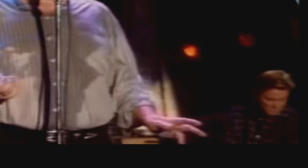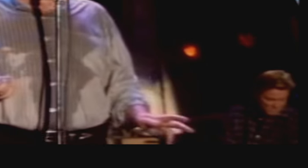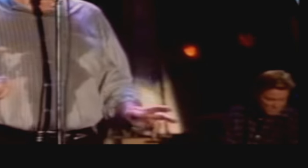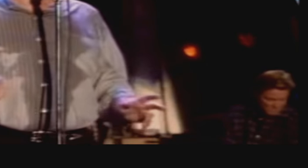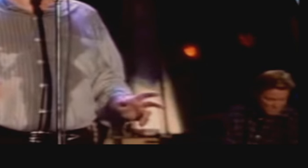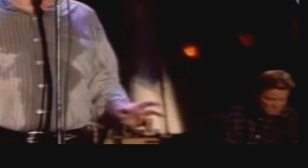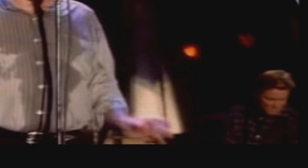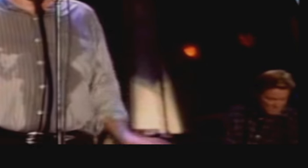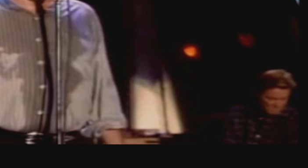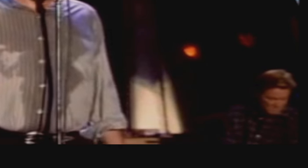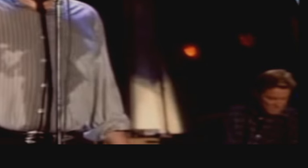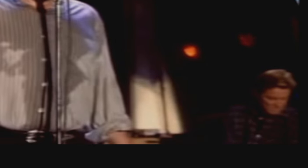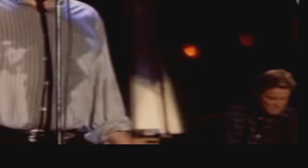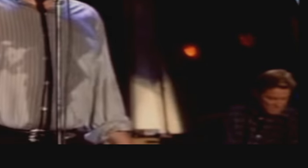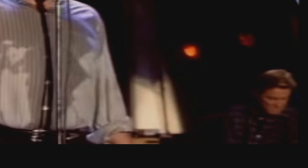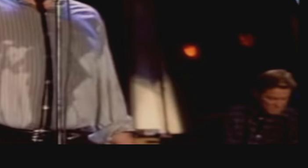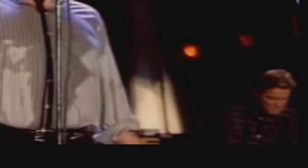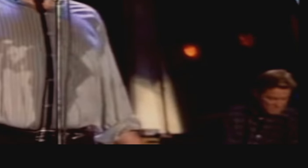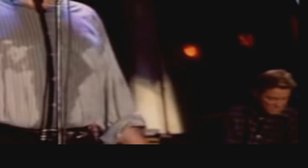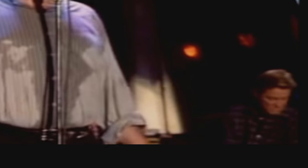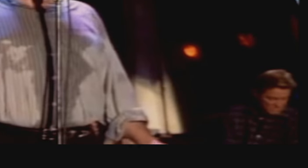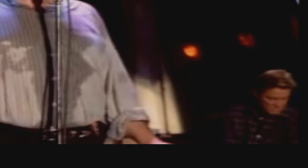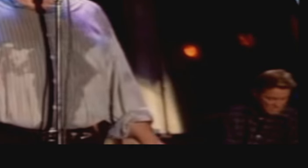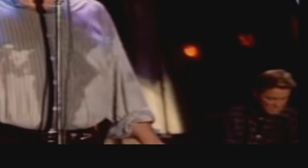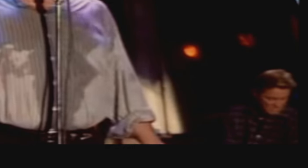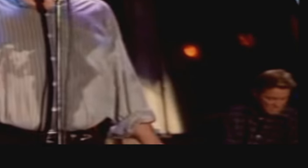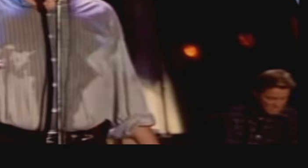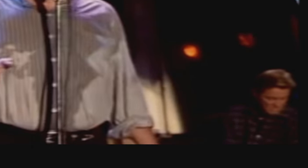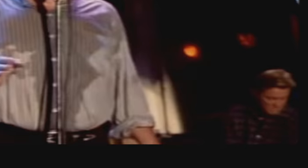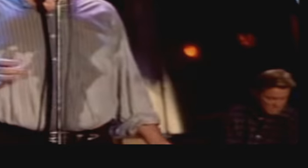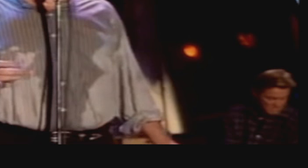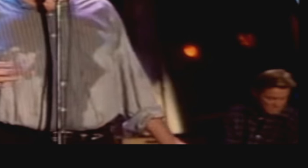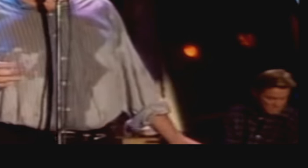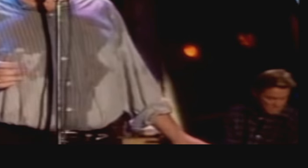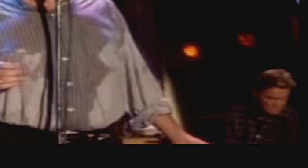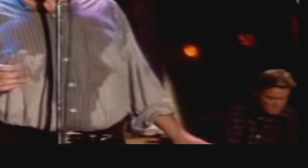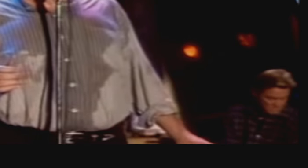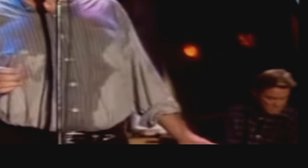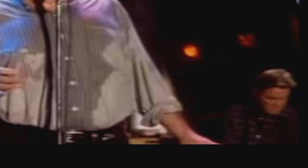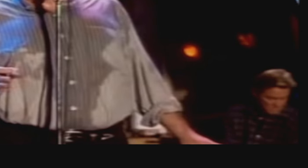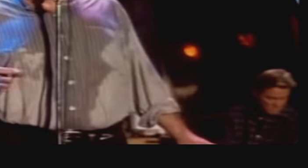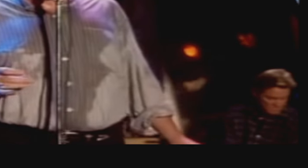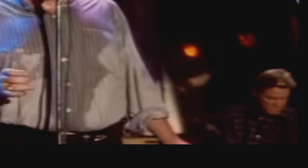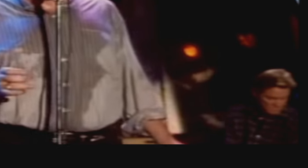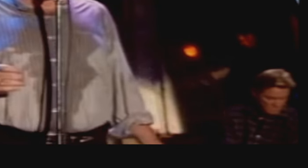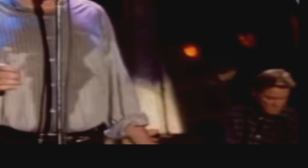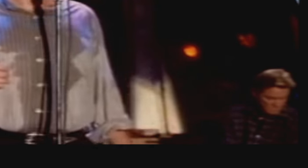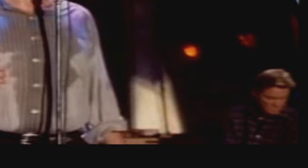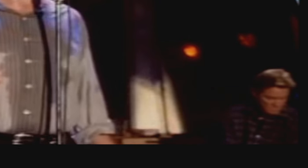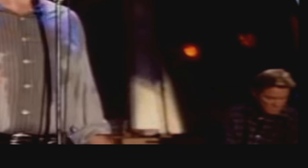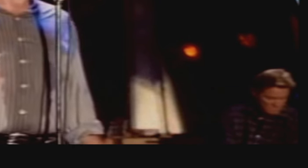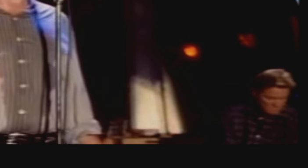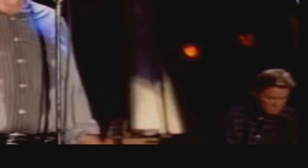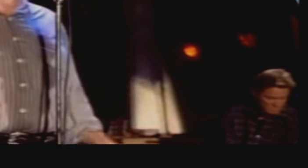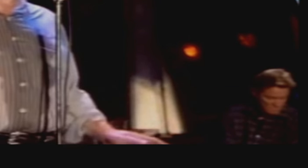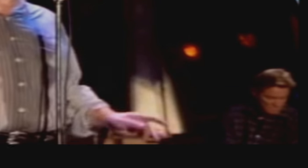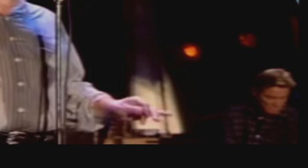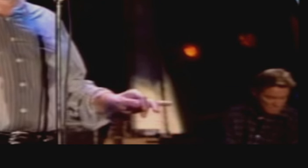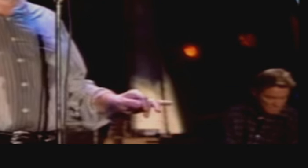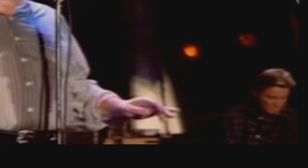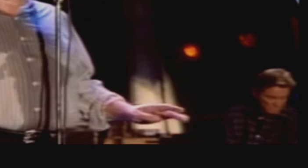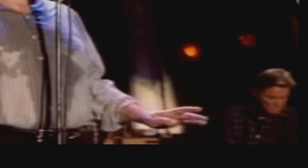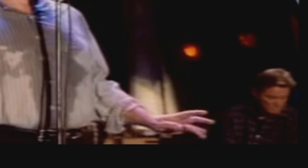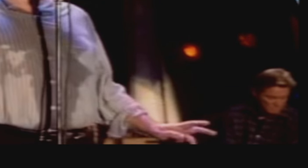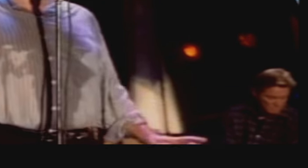you are so beautiful same